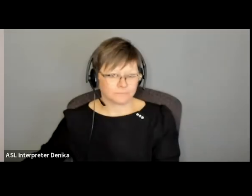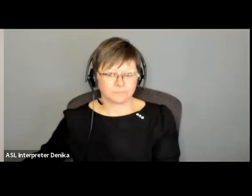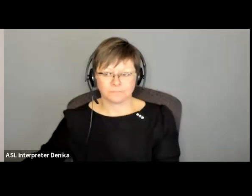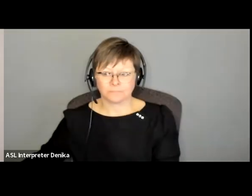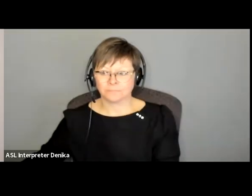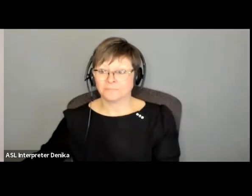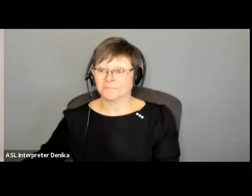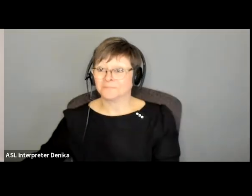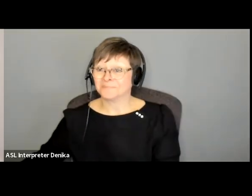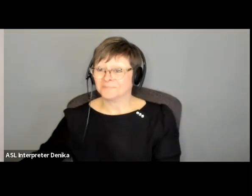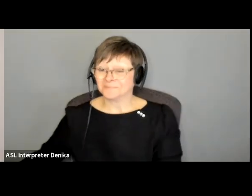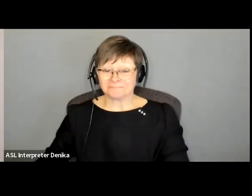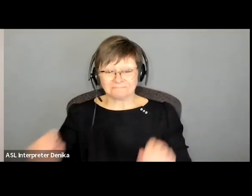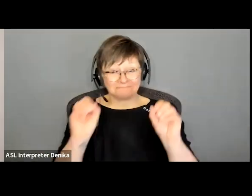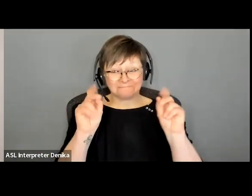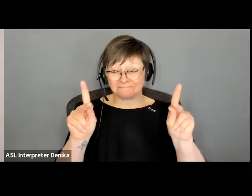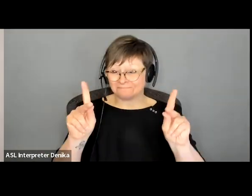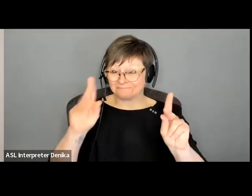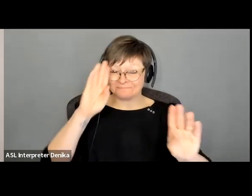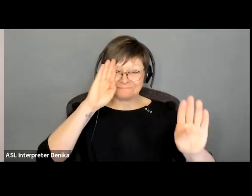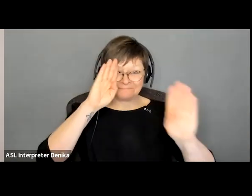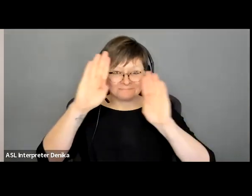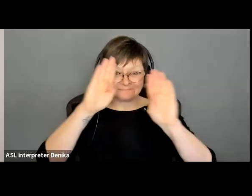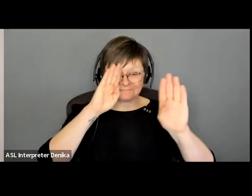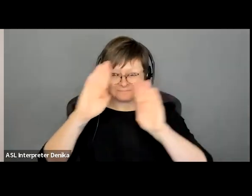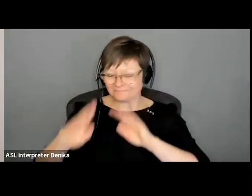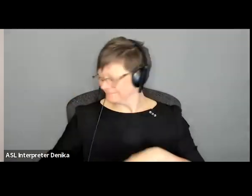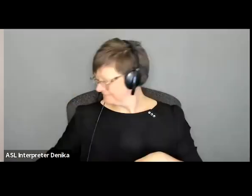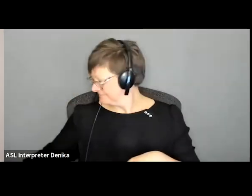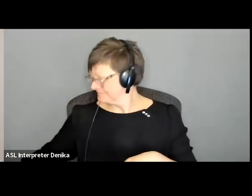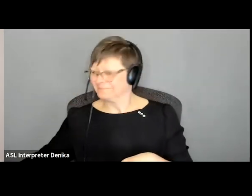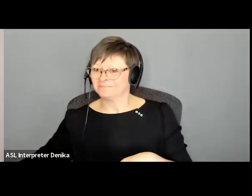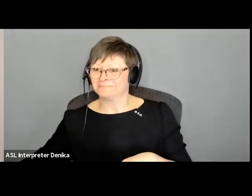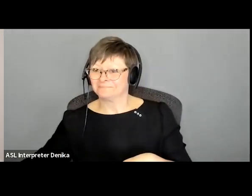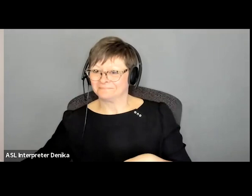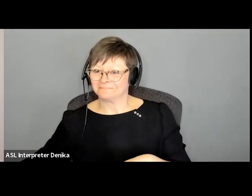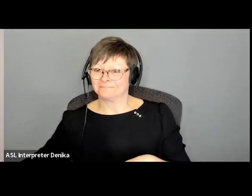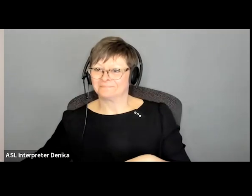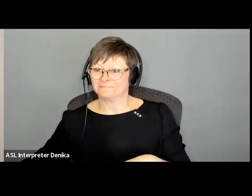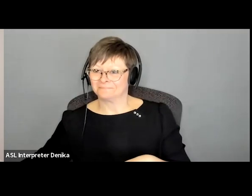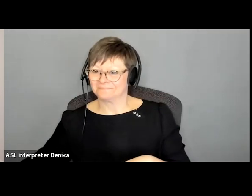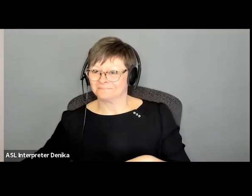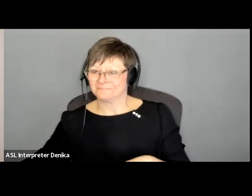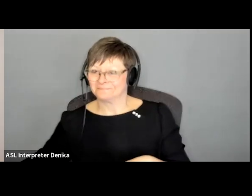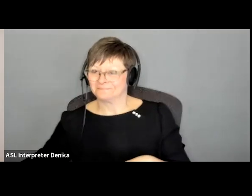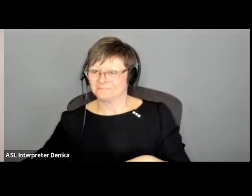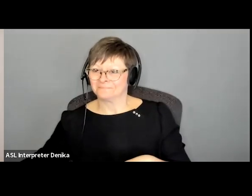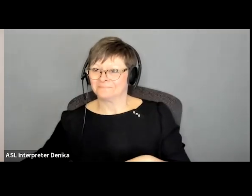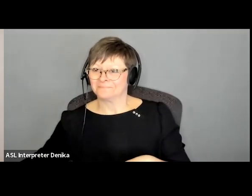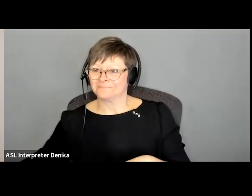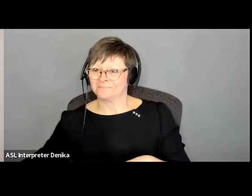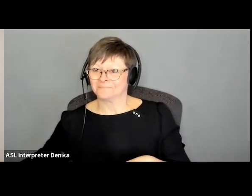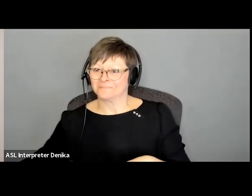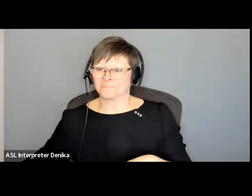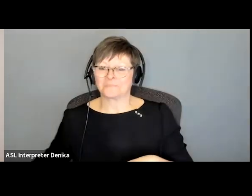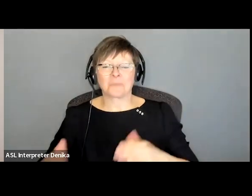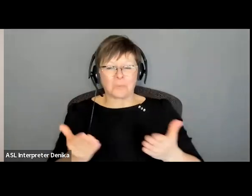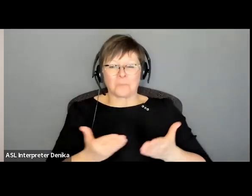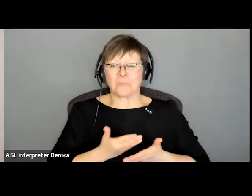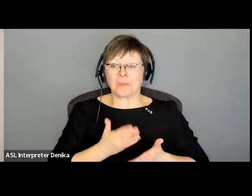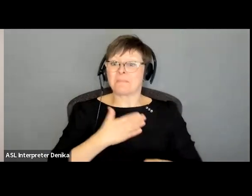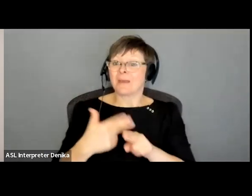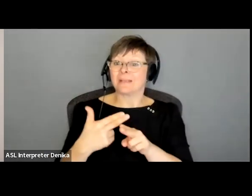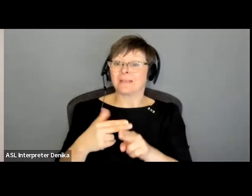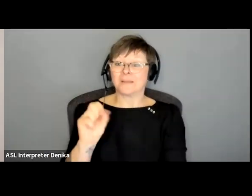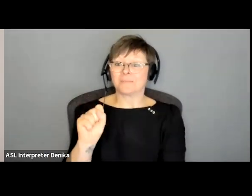okay hello everybody and uh welcome uh my name is scott bellis i'm a